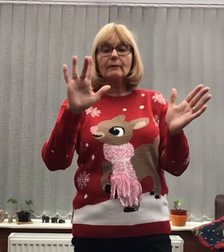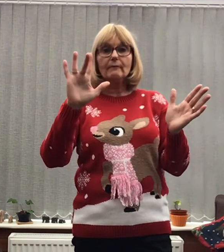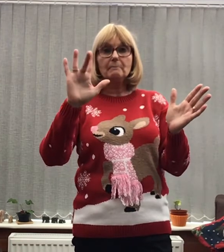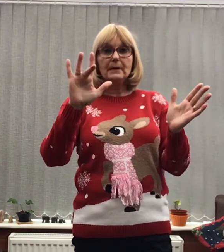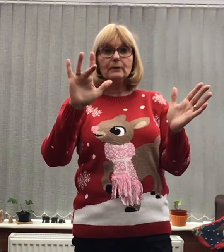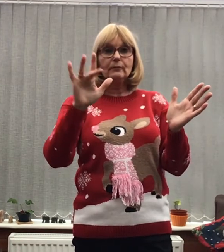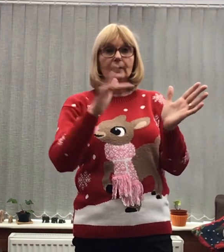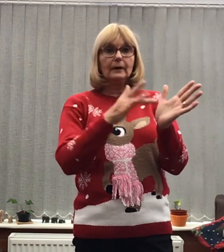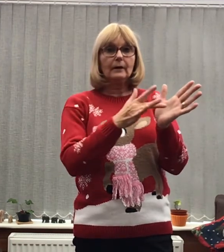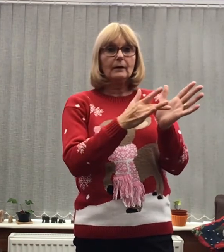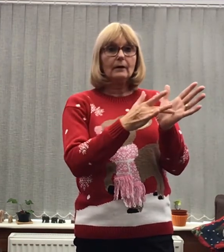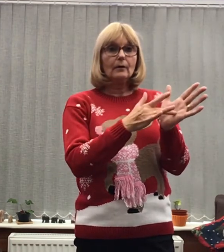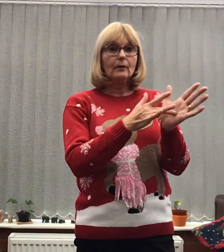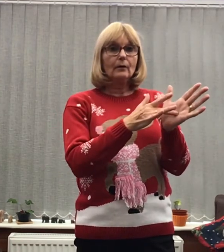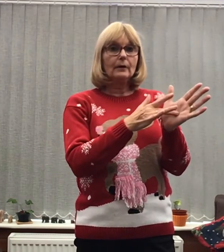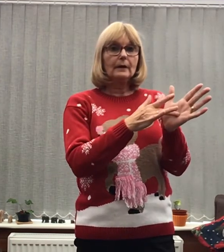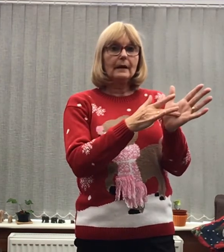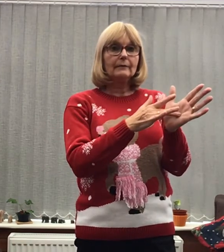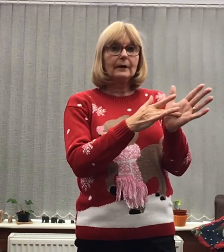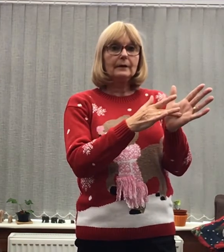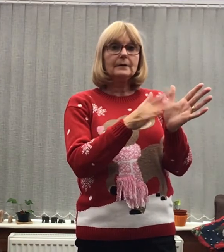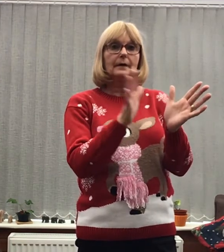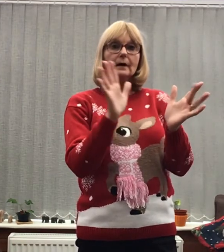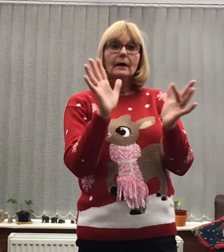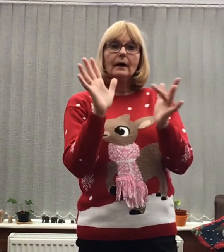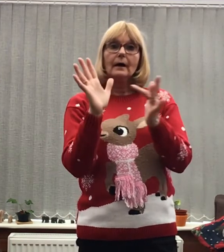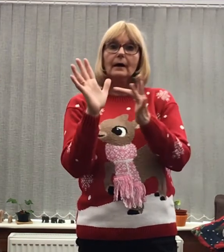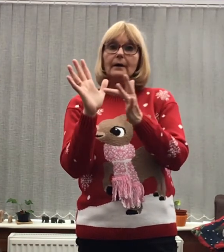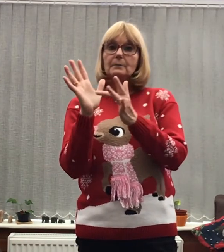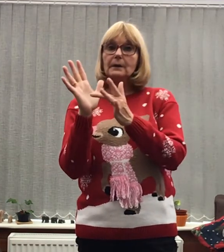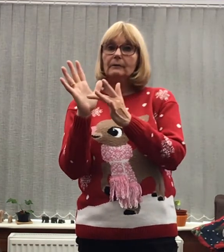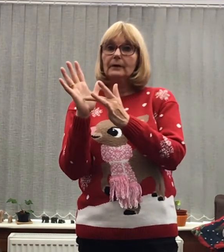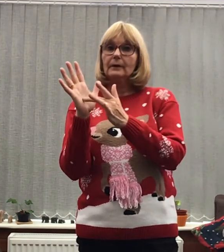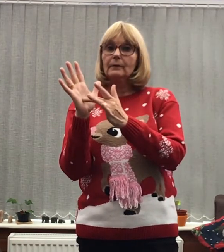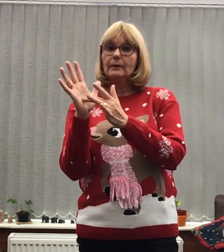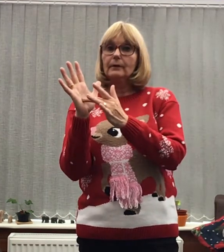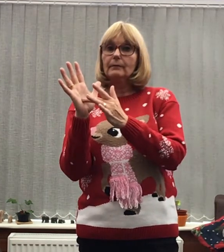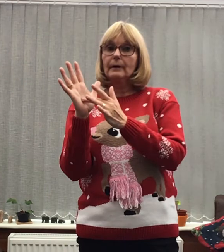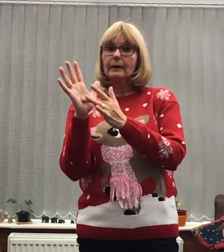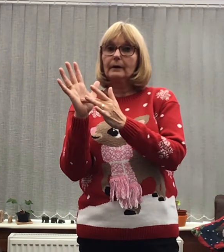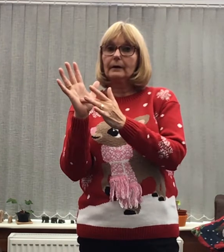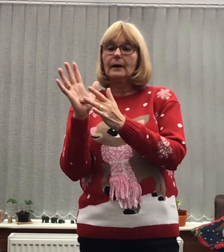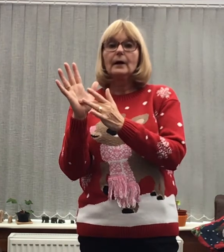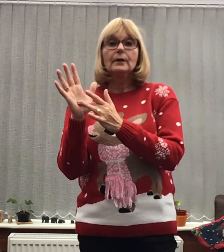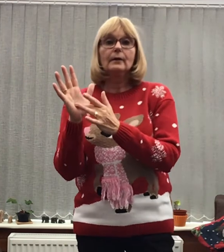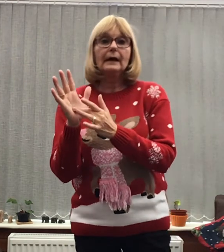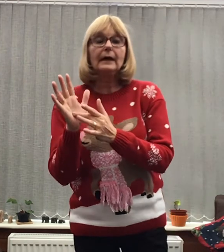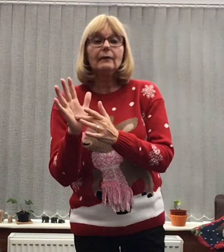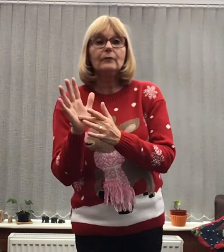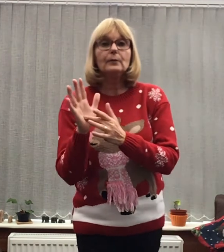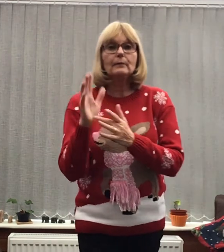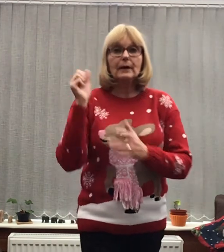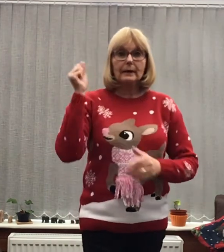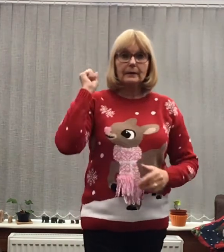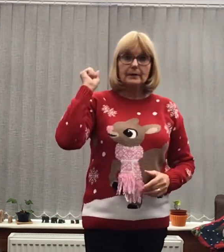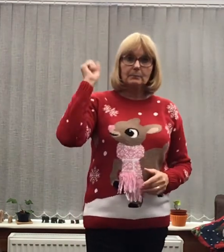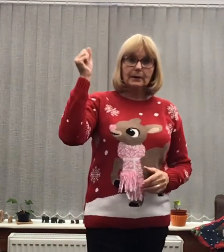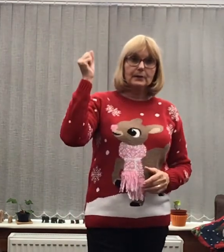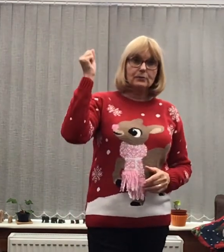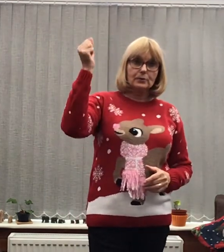middle finger on your left hand And the middle finger on your right hand Now if you are right handed Please use